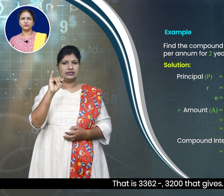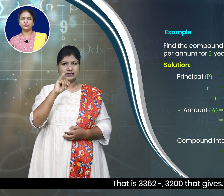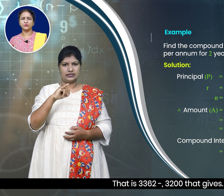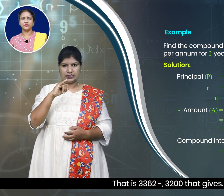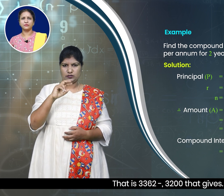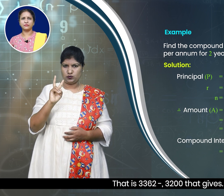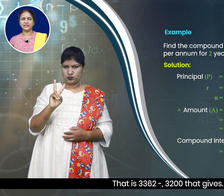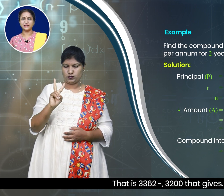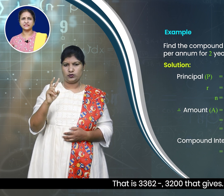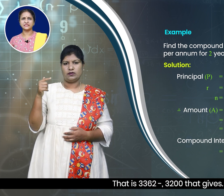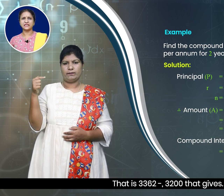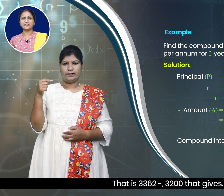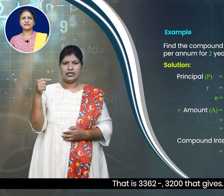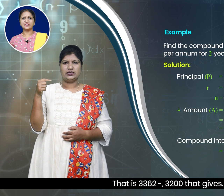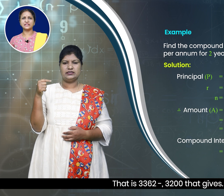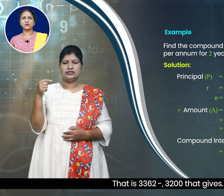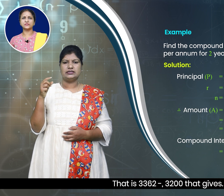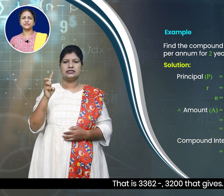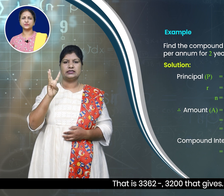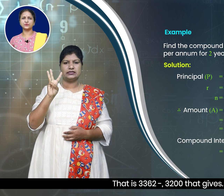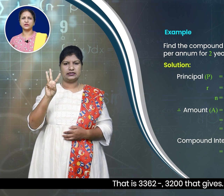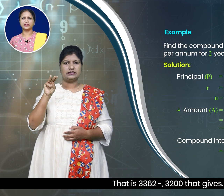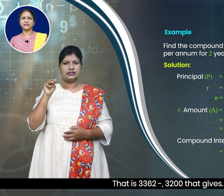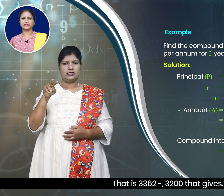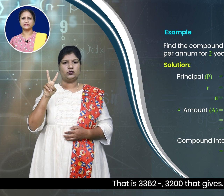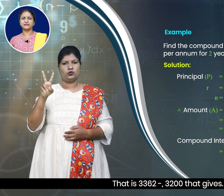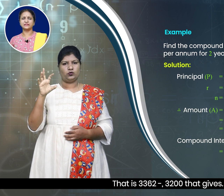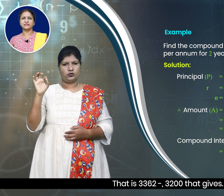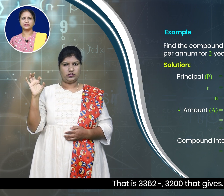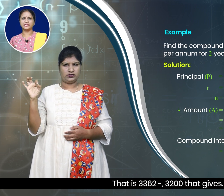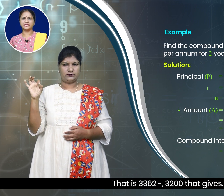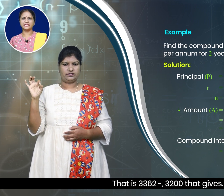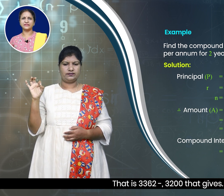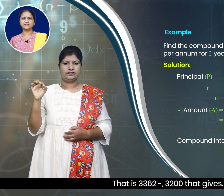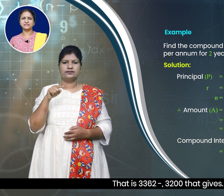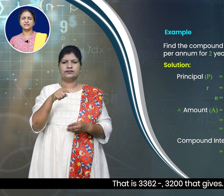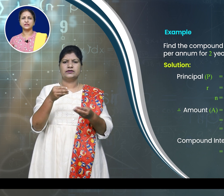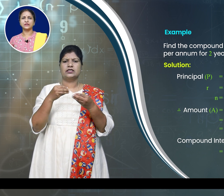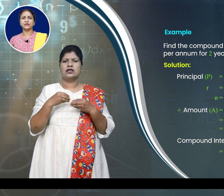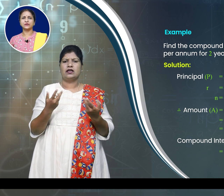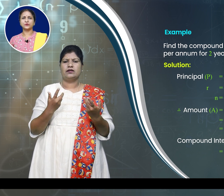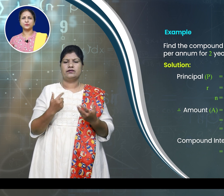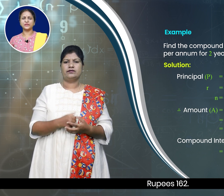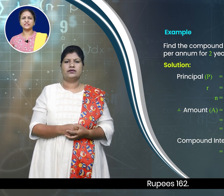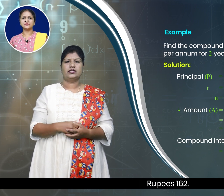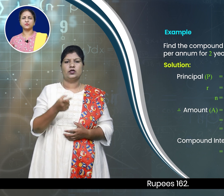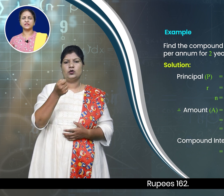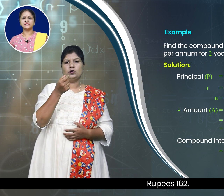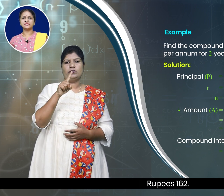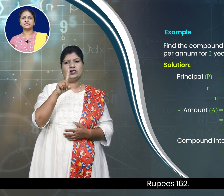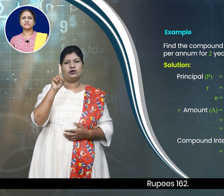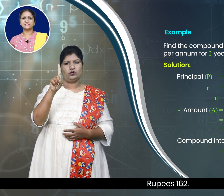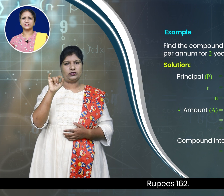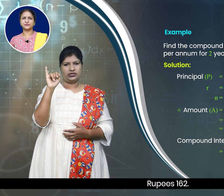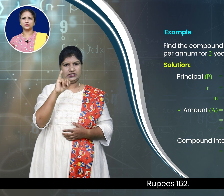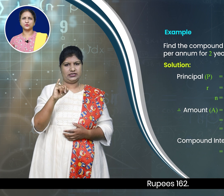minus 3,200 that gives rupees 162.